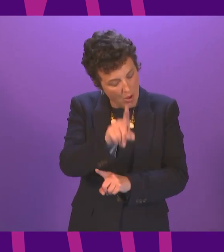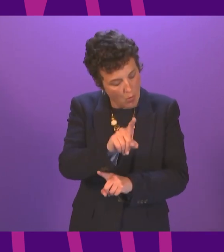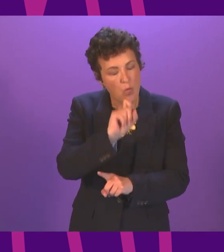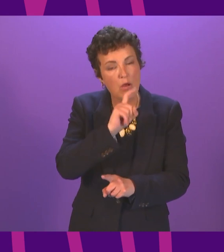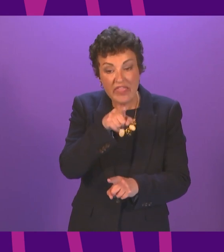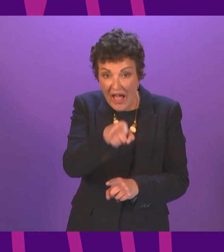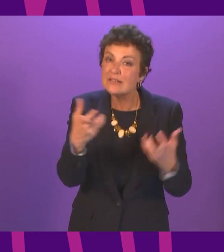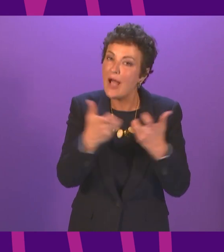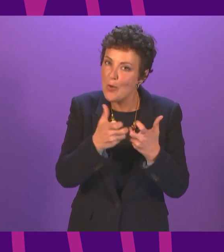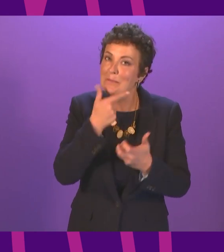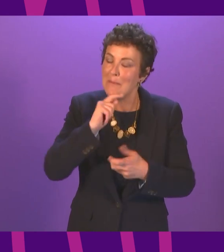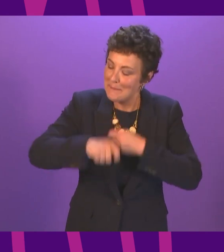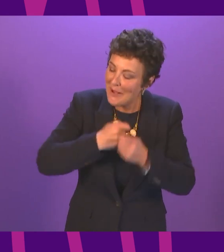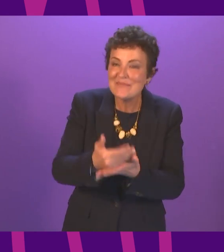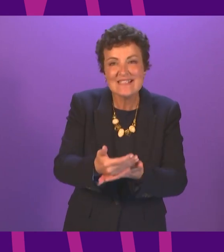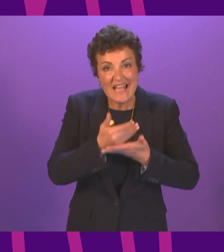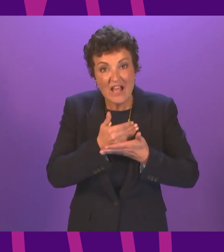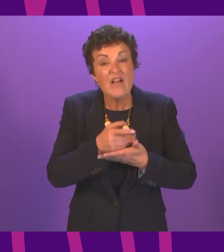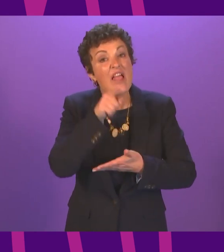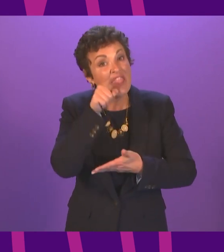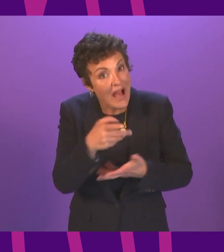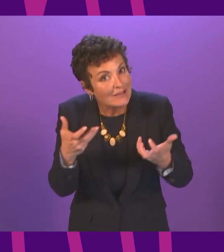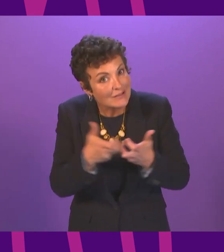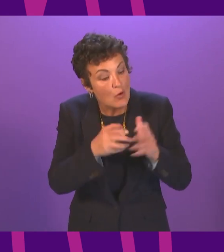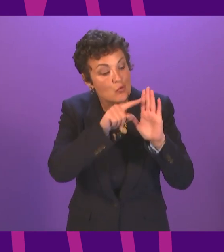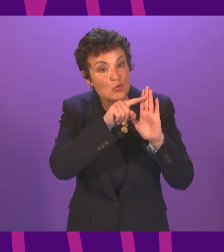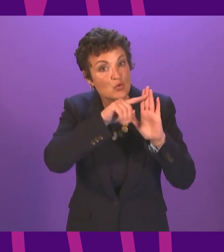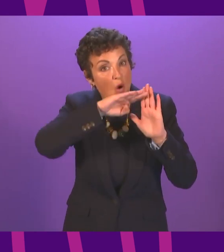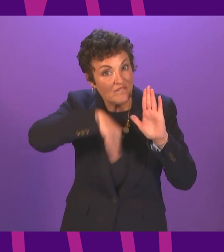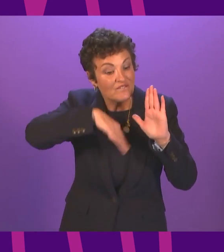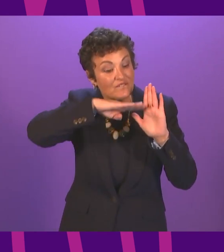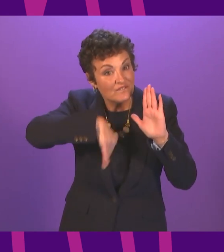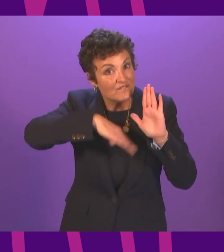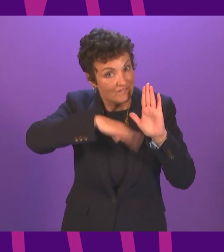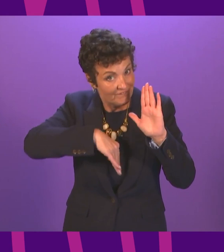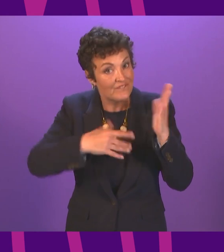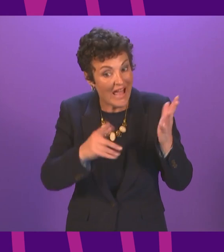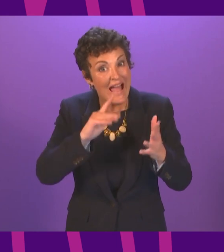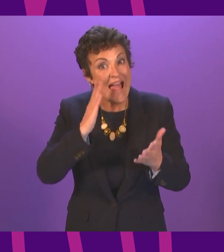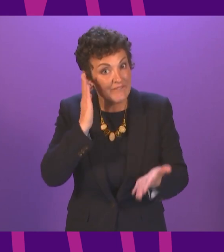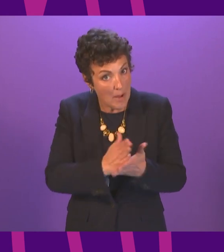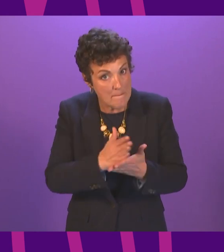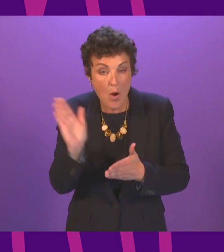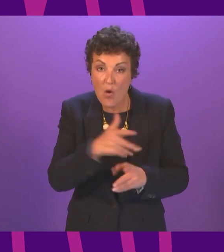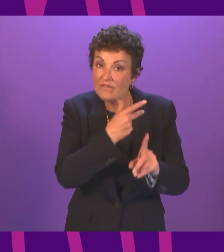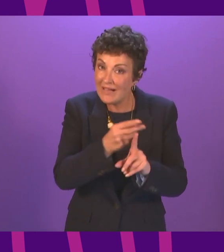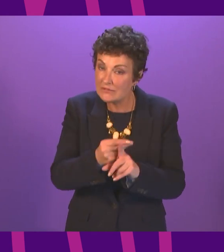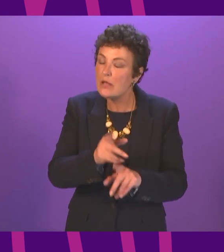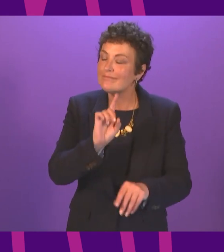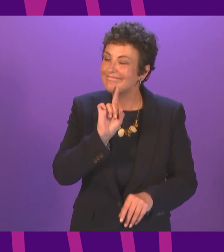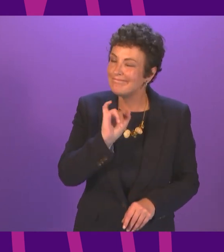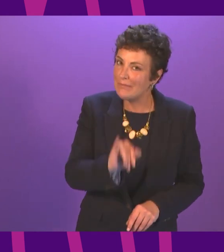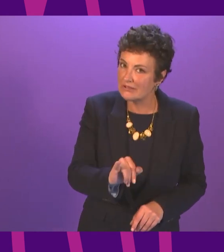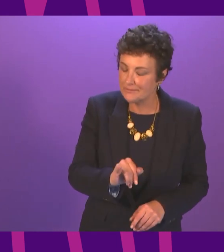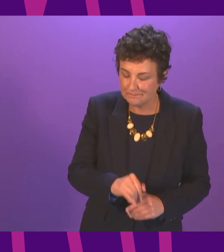people safe and be able to relax restrictions more quickly. The vaccination programme is not, however, without its